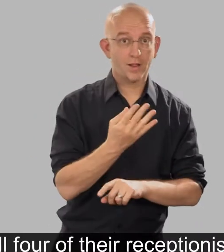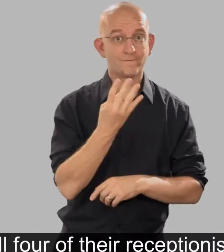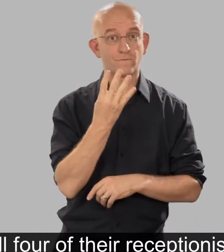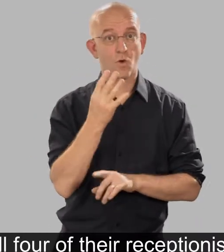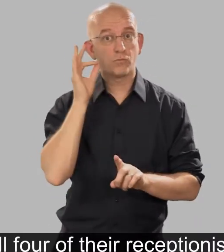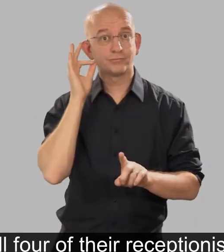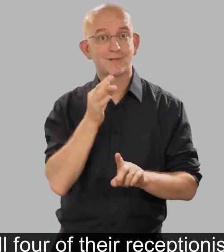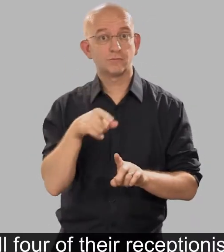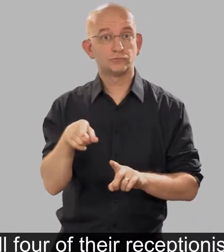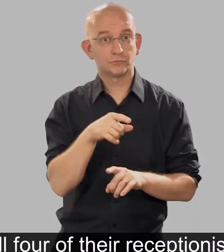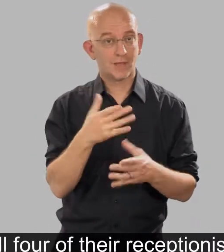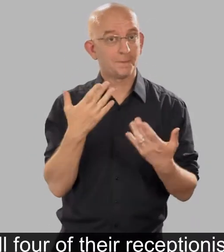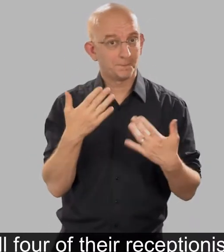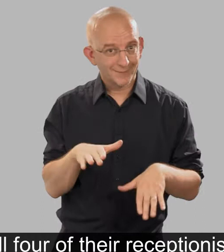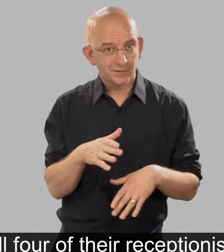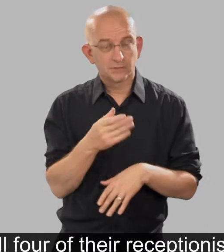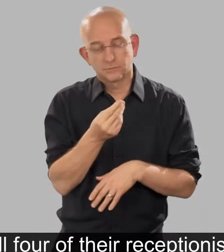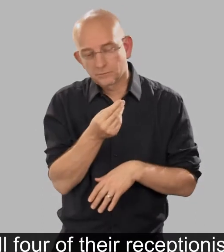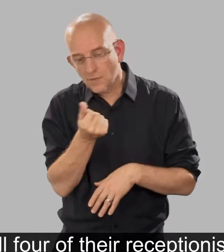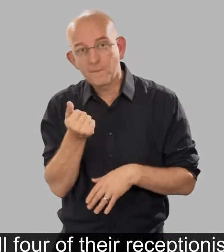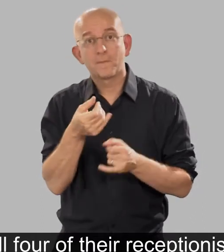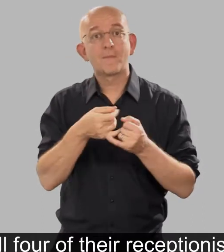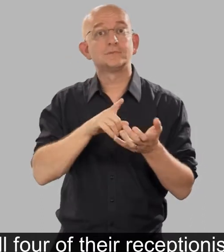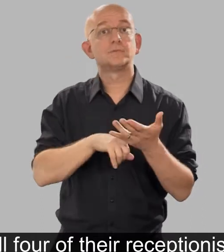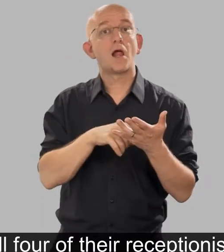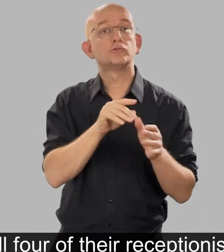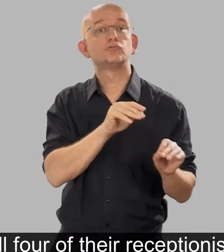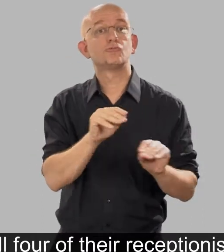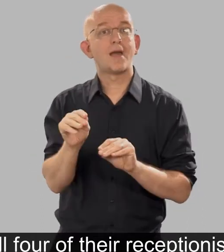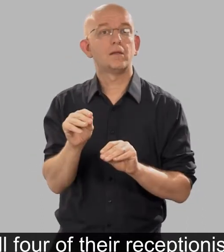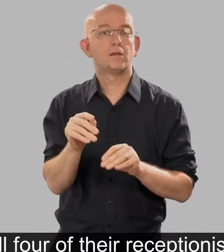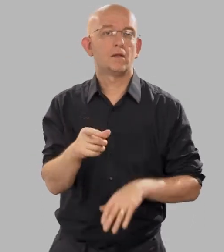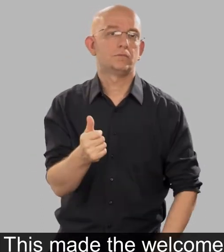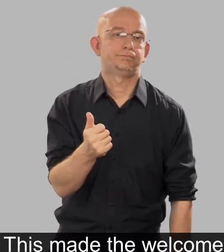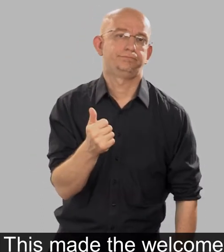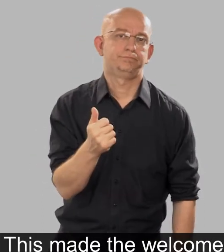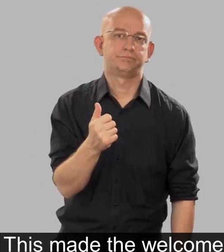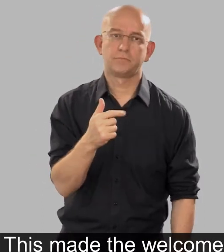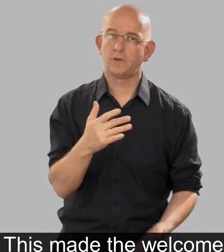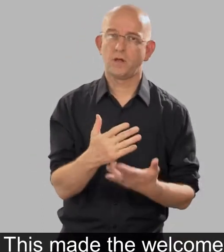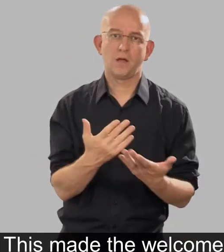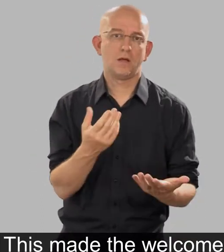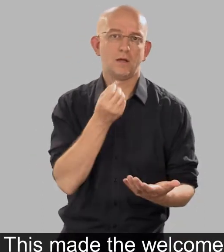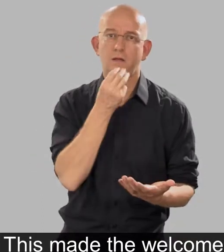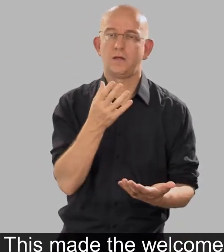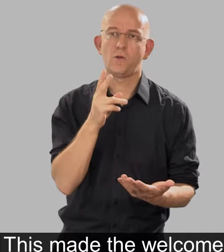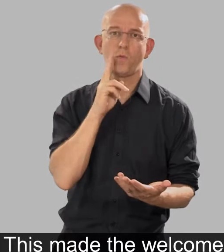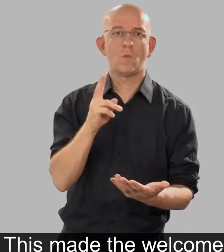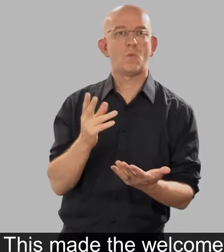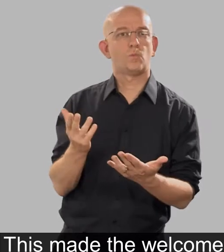All four of their receptionists had some level of BSL training. This made the welcome